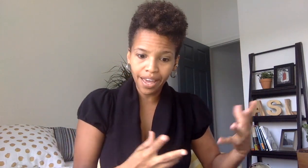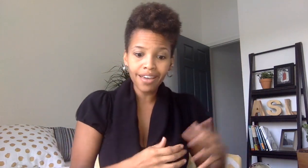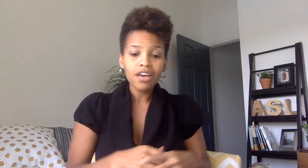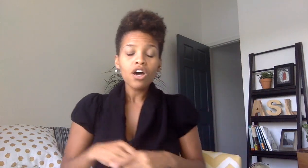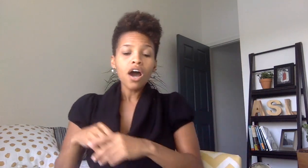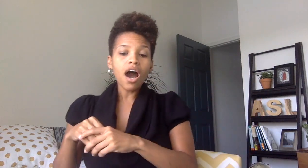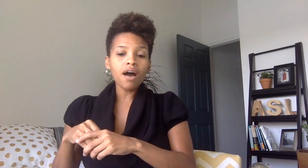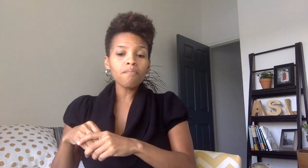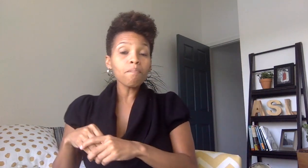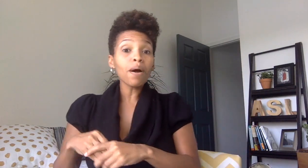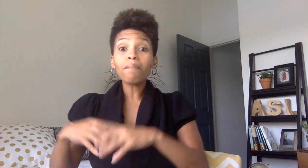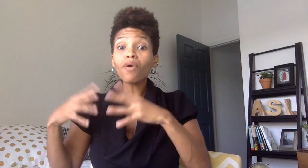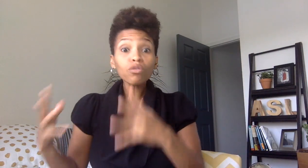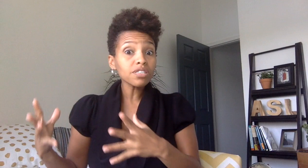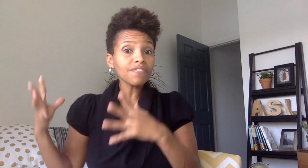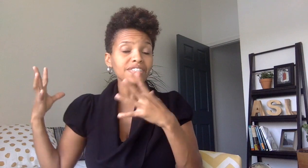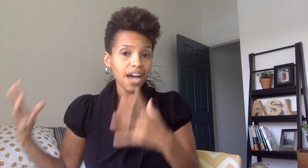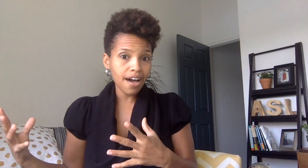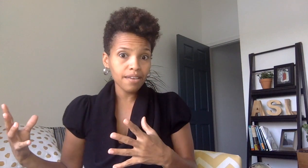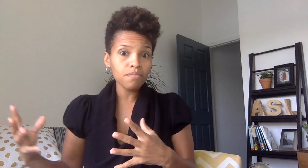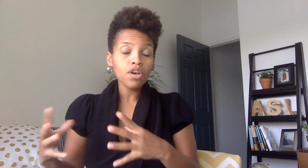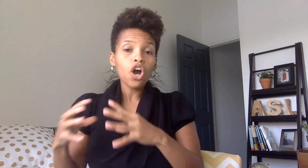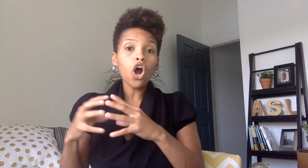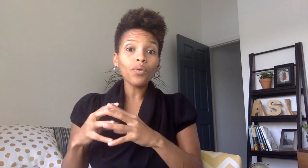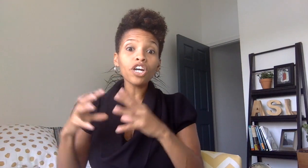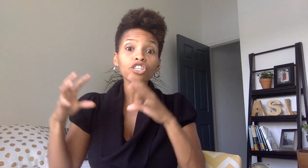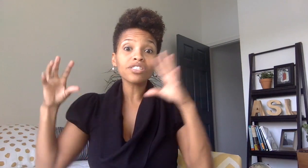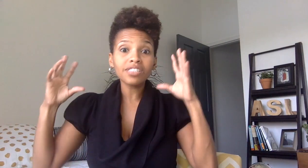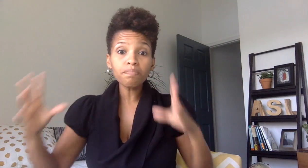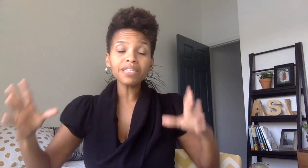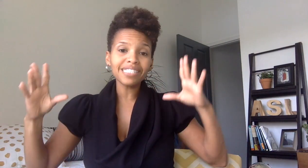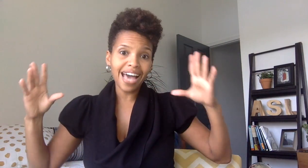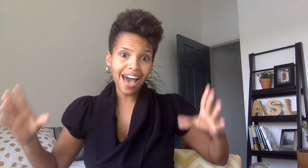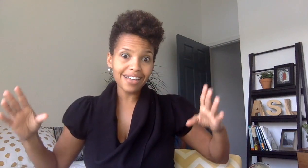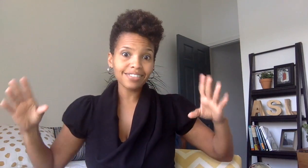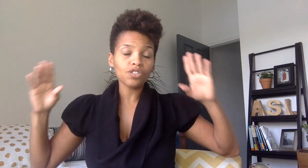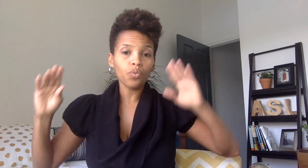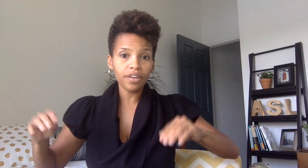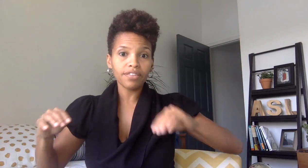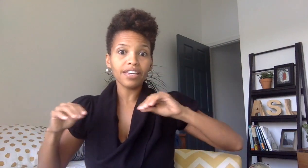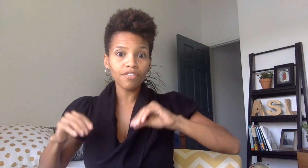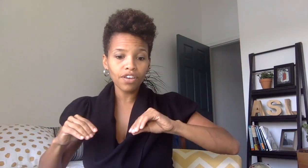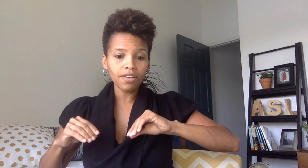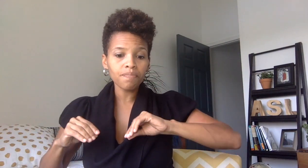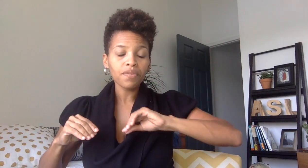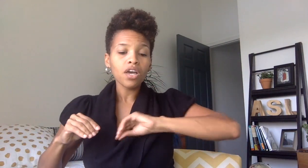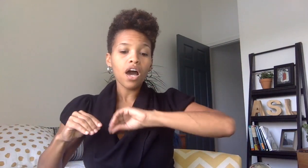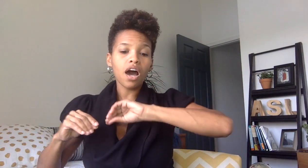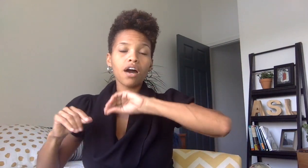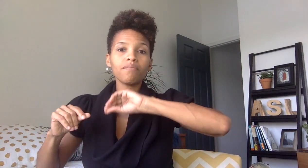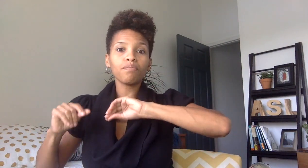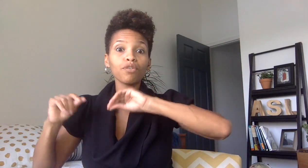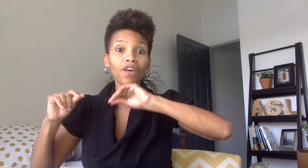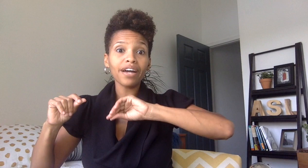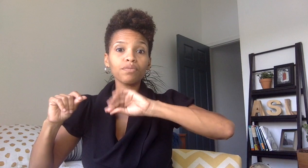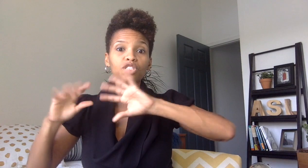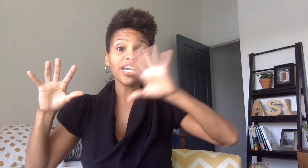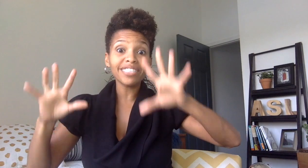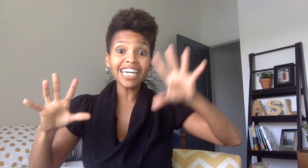but most of the time we are simply tasked with giving provide taking